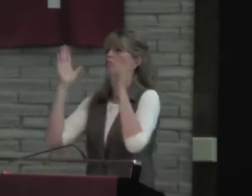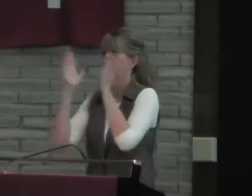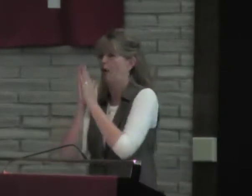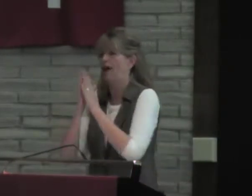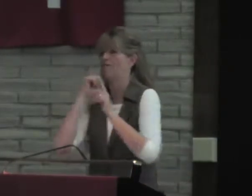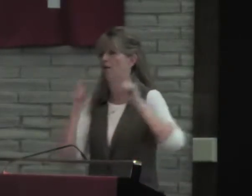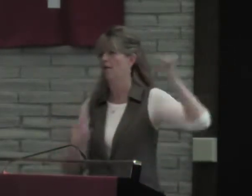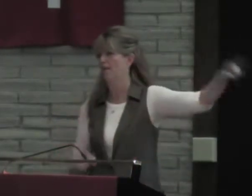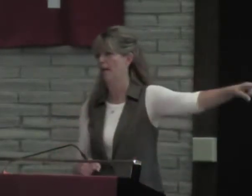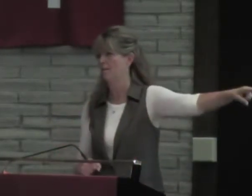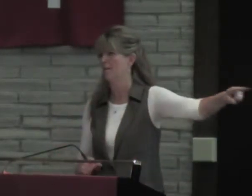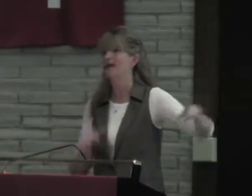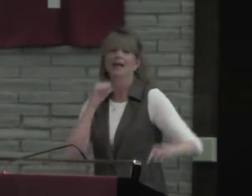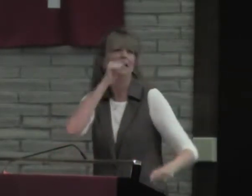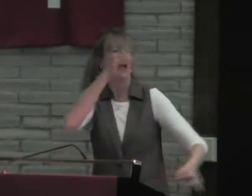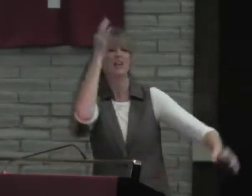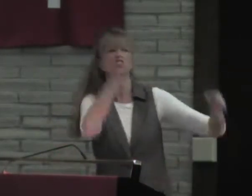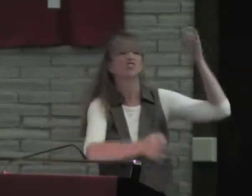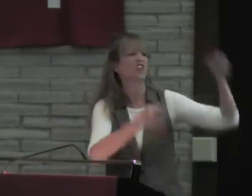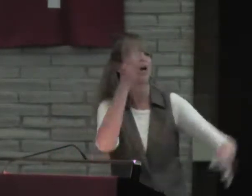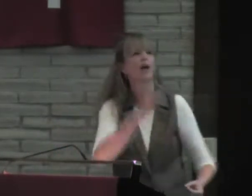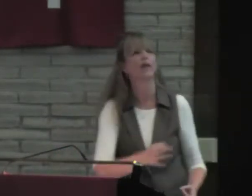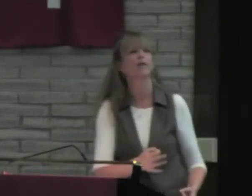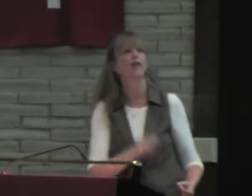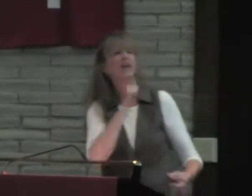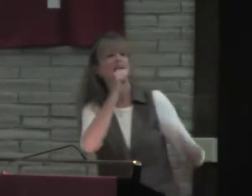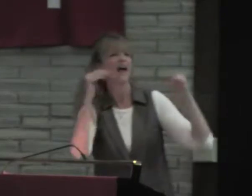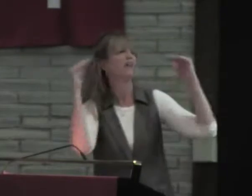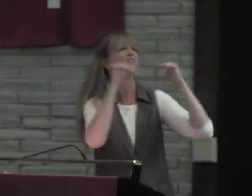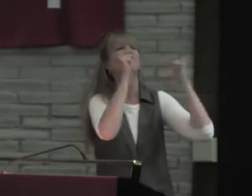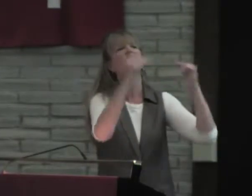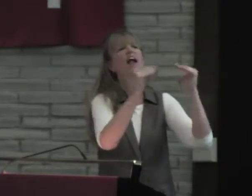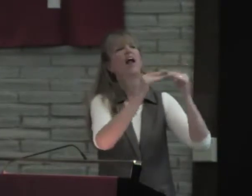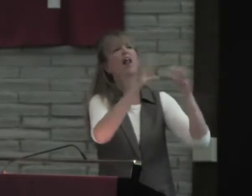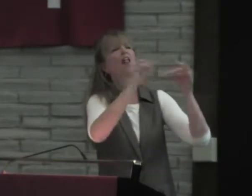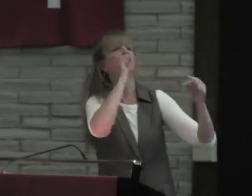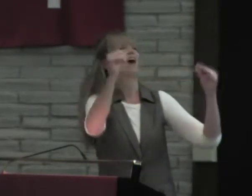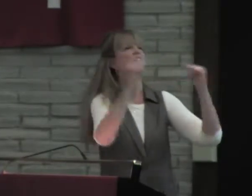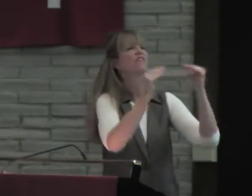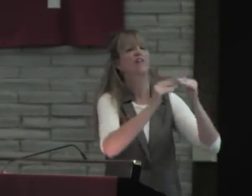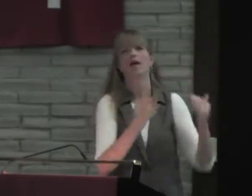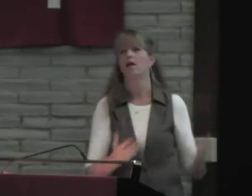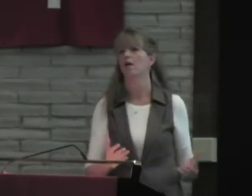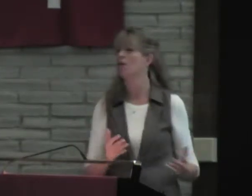they need us to pray for them. Not judge, not say it's not fair.